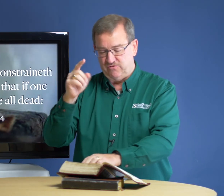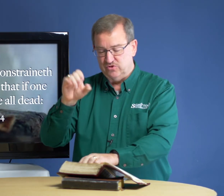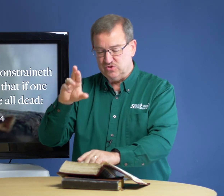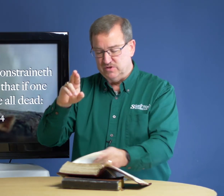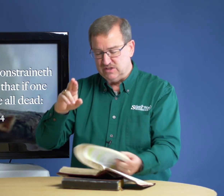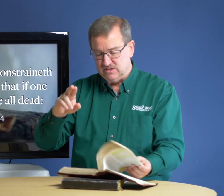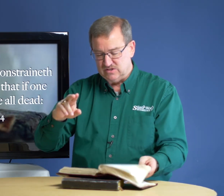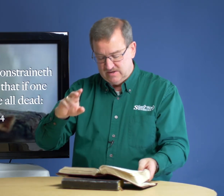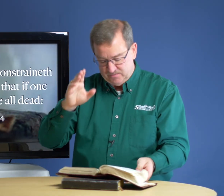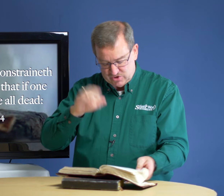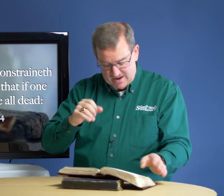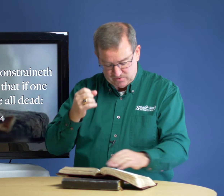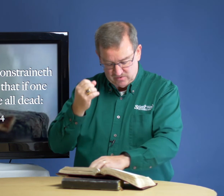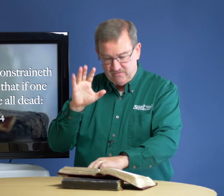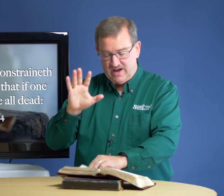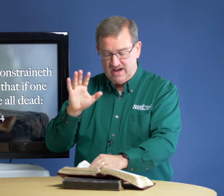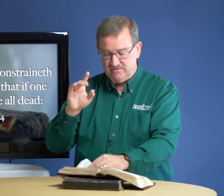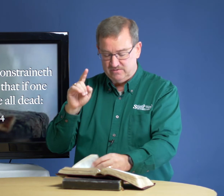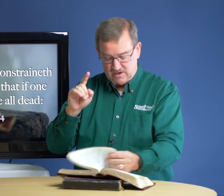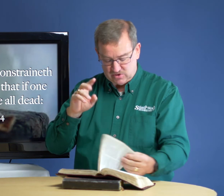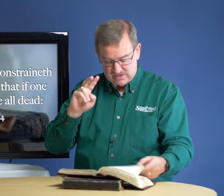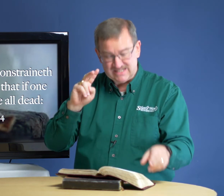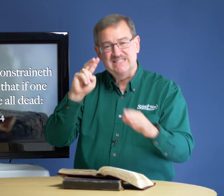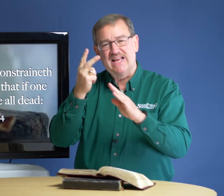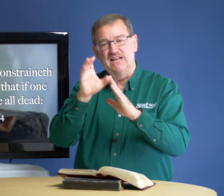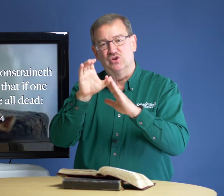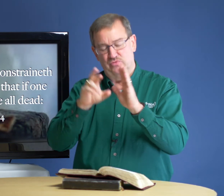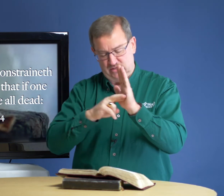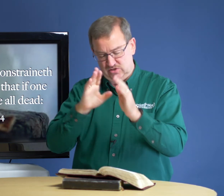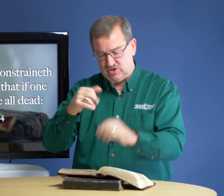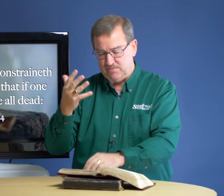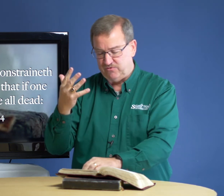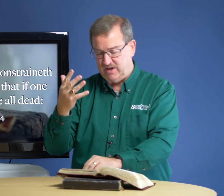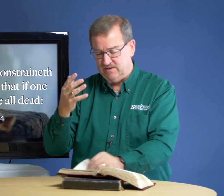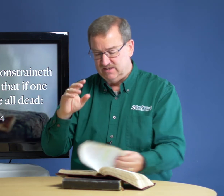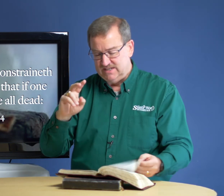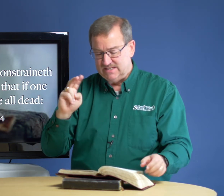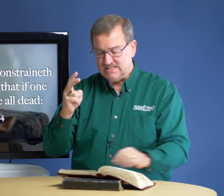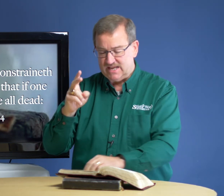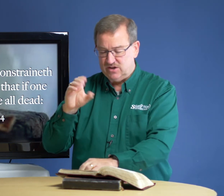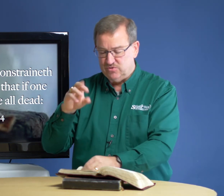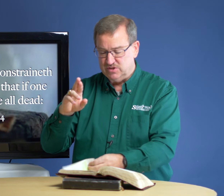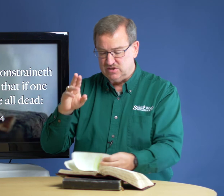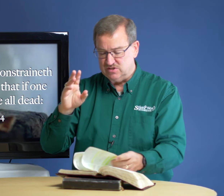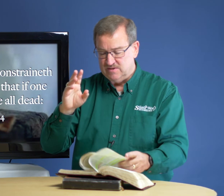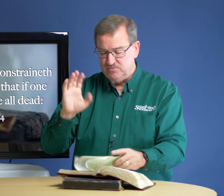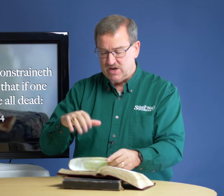1 Corinthians chapter 5. I'm sorry, 2 Corinthians chapter 5. 2 Corinthians chapter